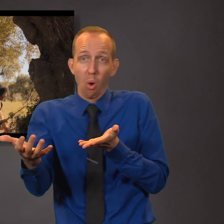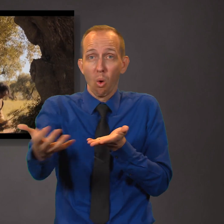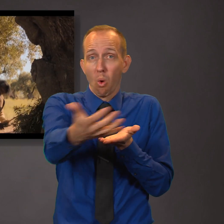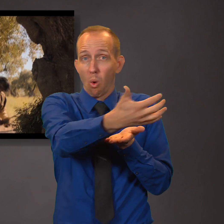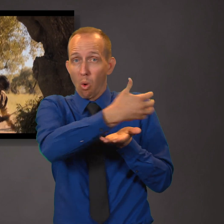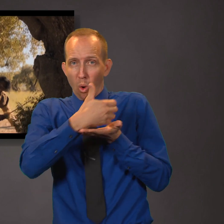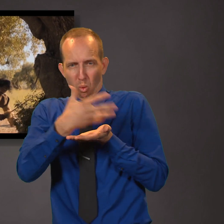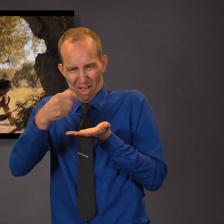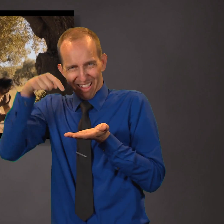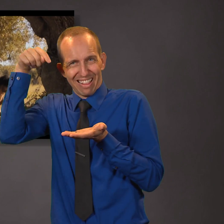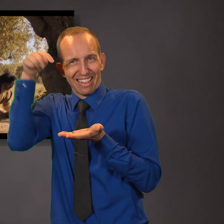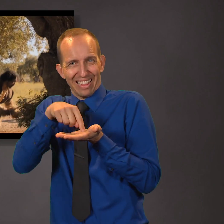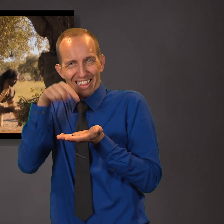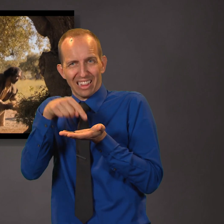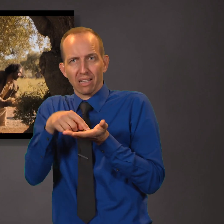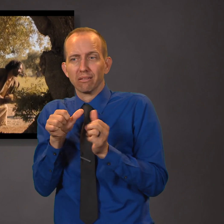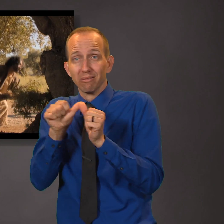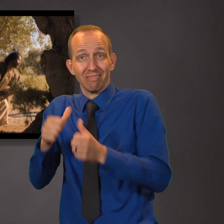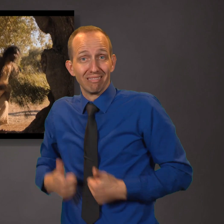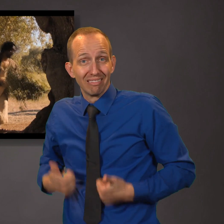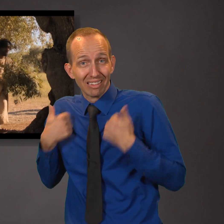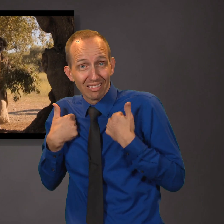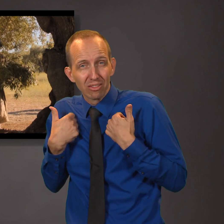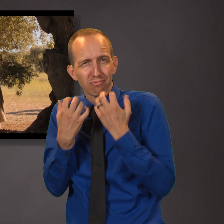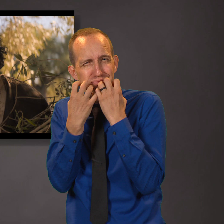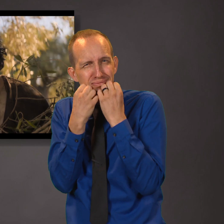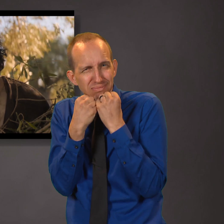And I do it that I may preserve unto myself the natural branches of the tree.